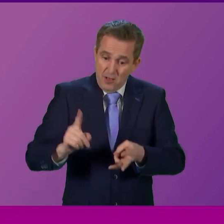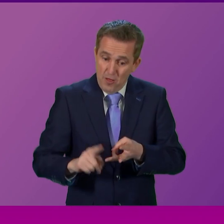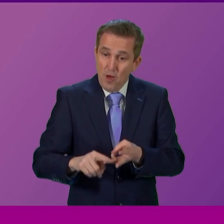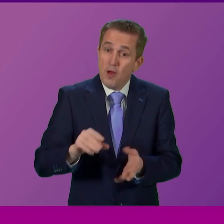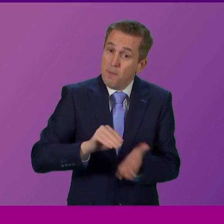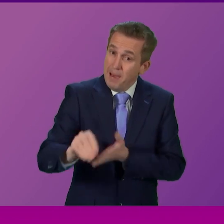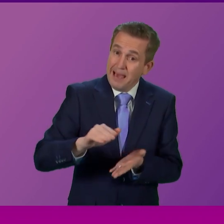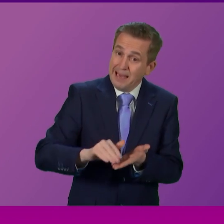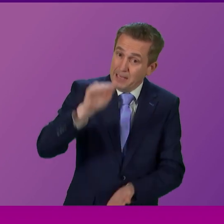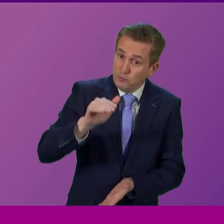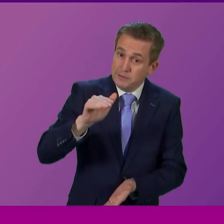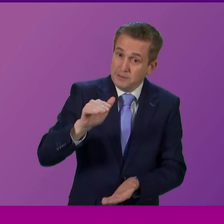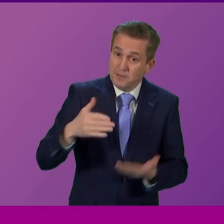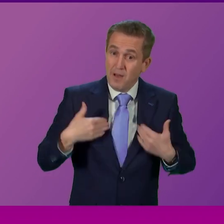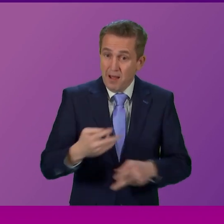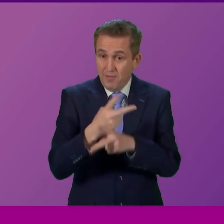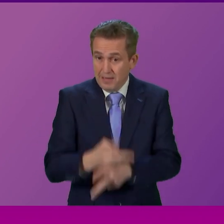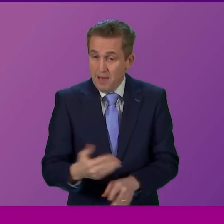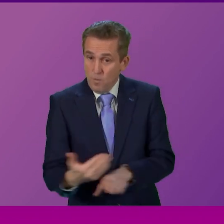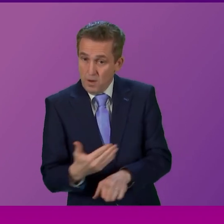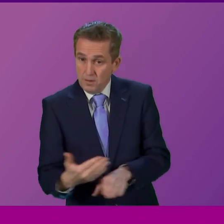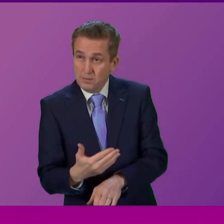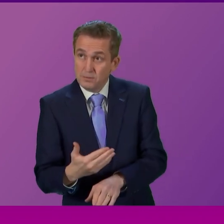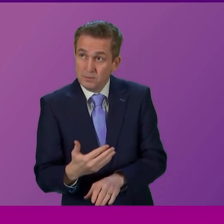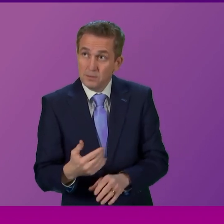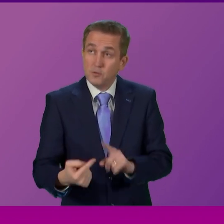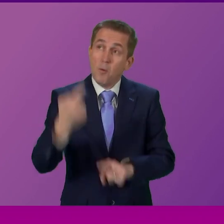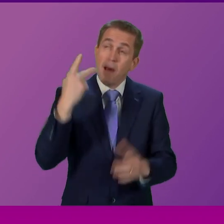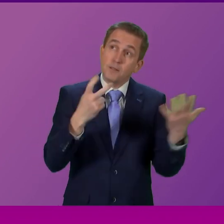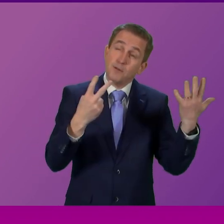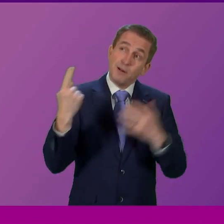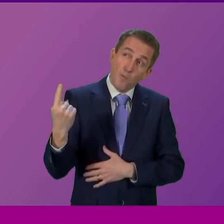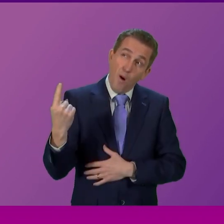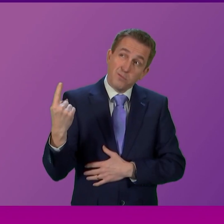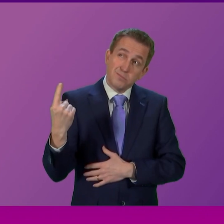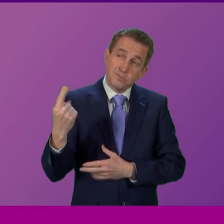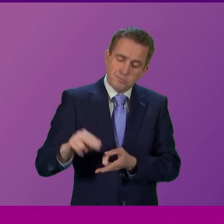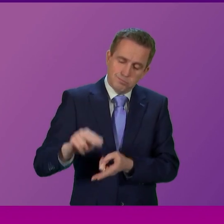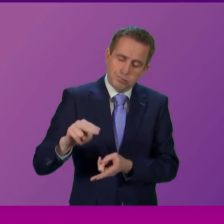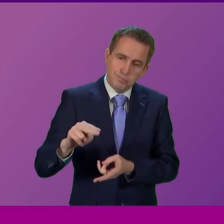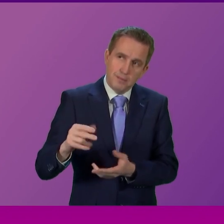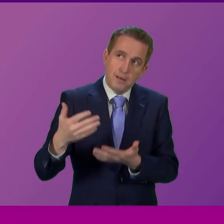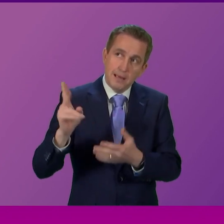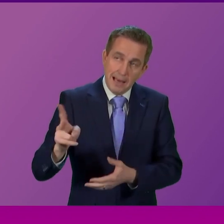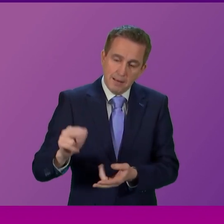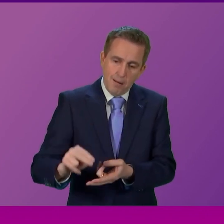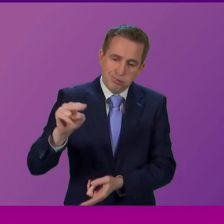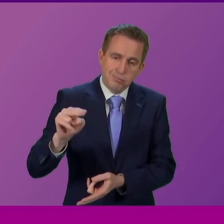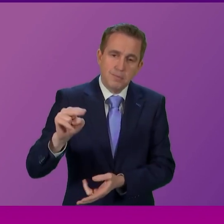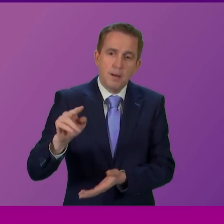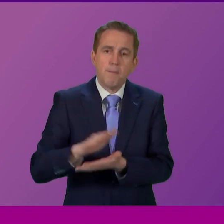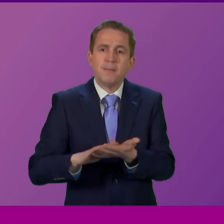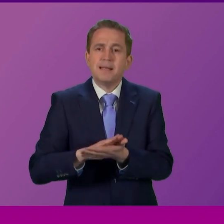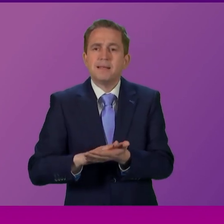for health from 2020 to 2021 that represents on a full-time wage